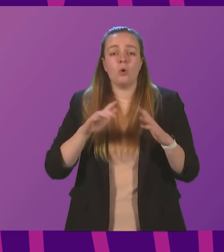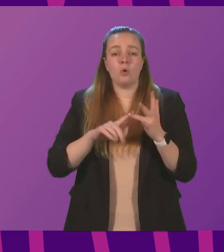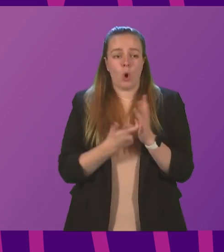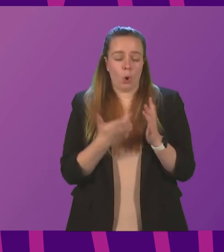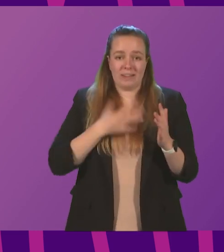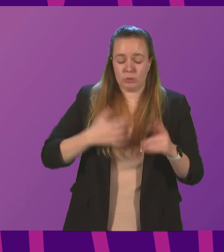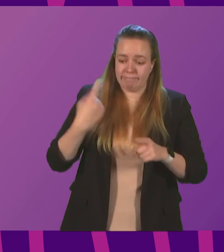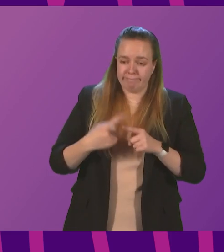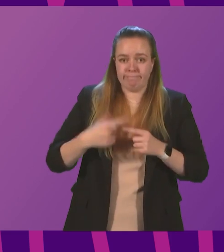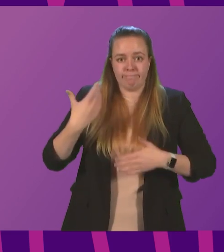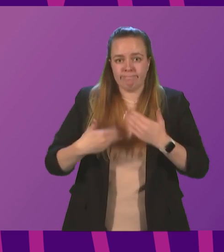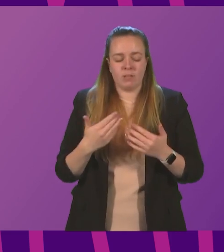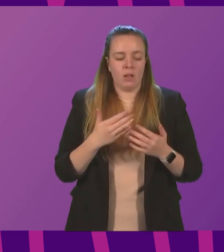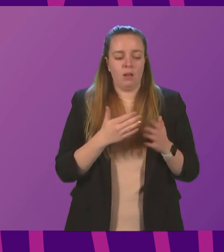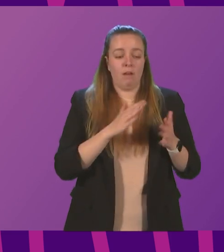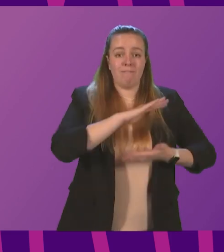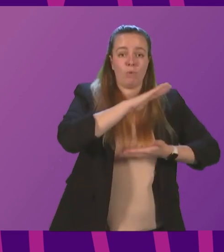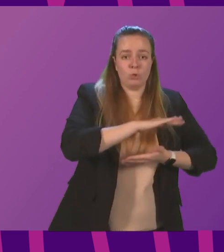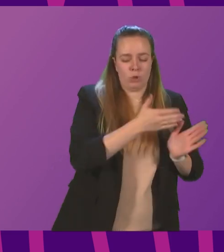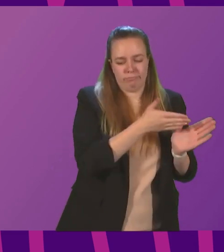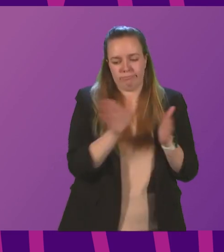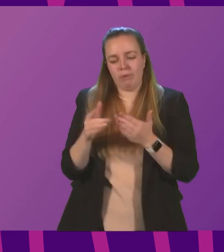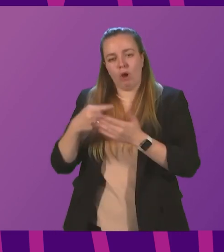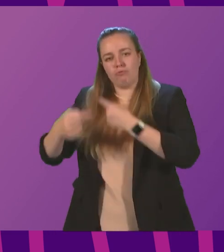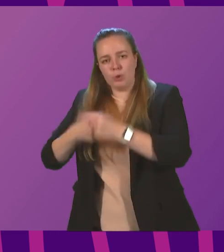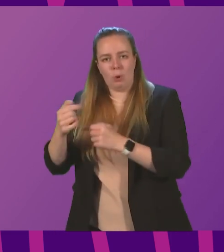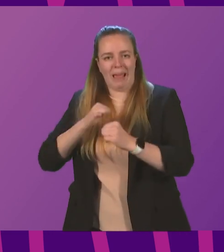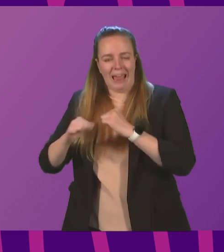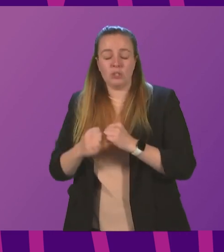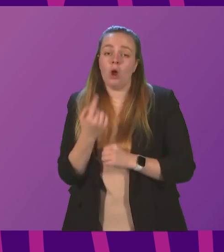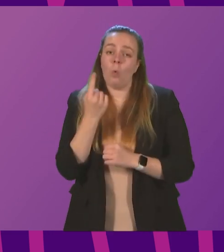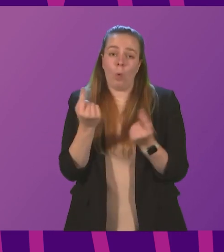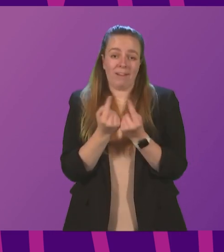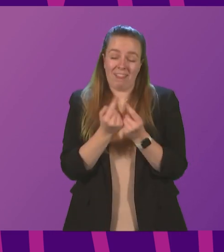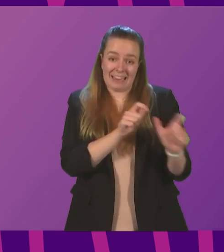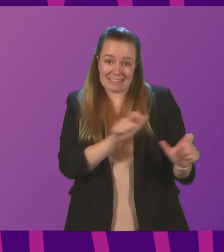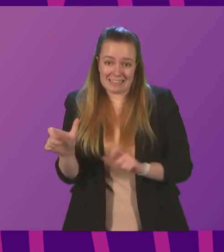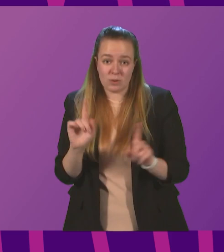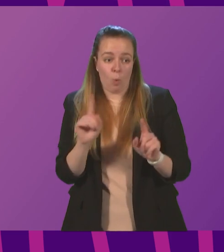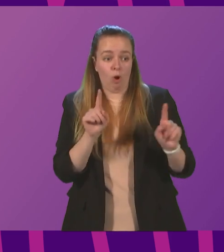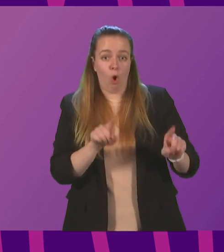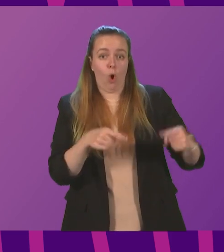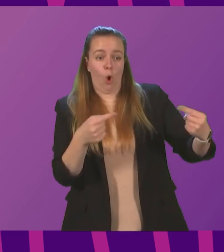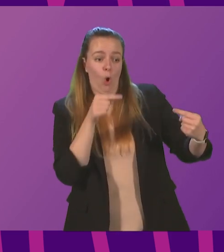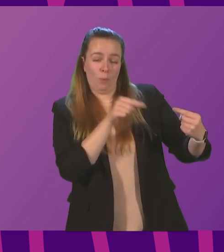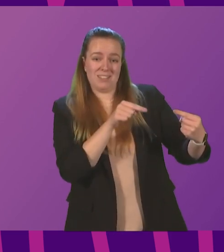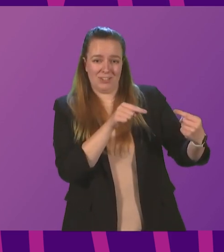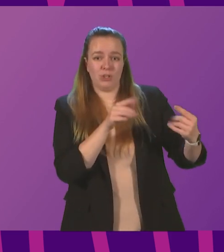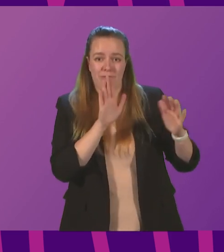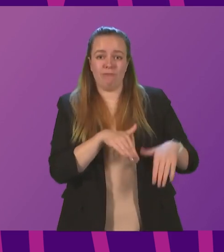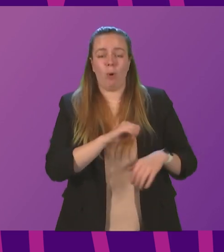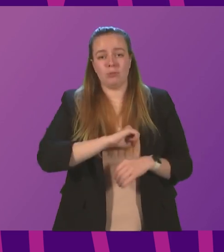accelerate the transition away from fossil fuels to renewable energy, the one thing that is absolutely consistent is opposition from the Scottish